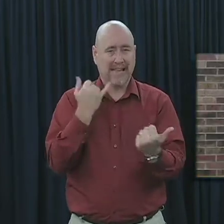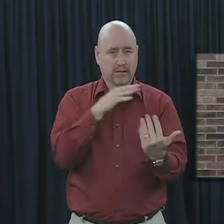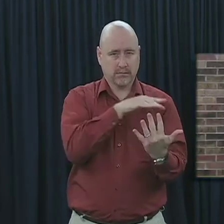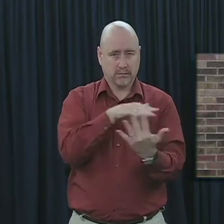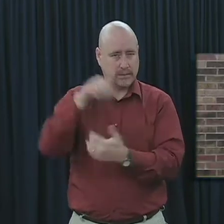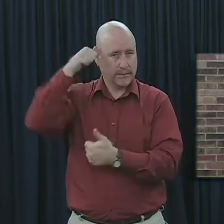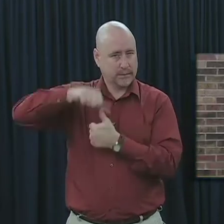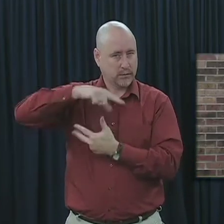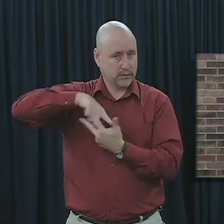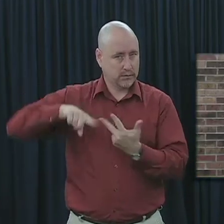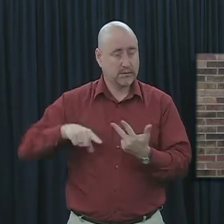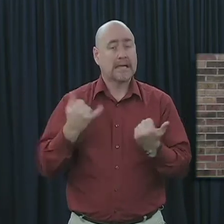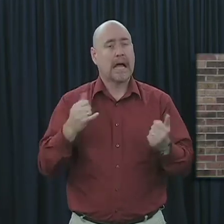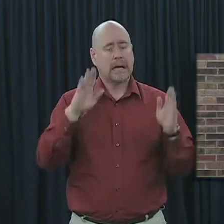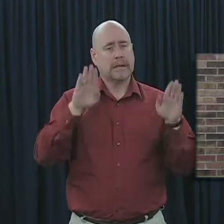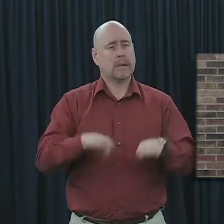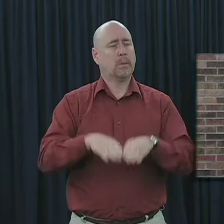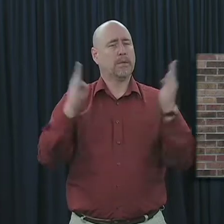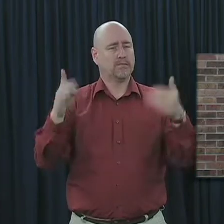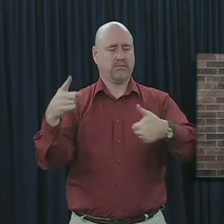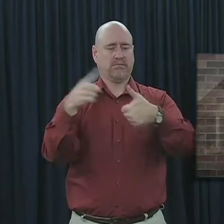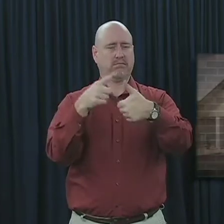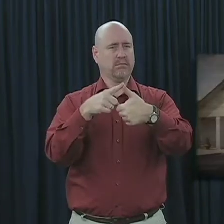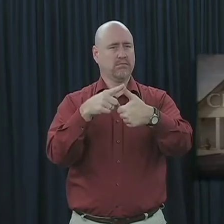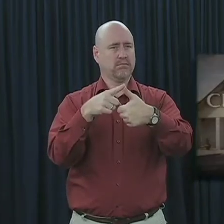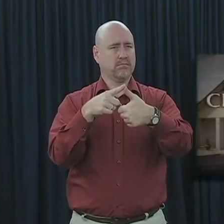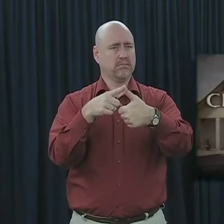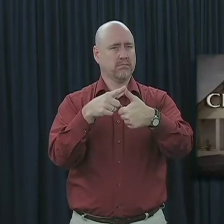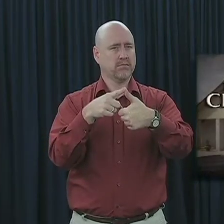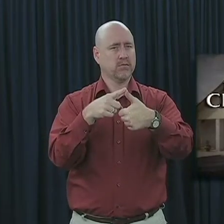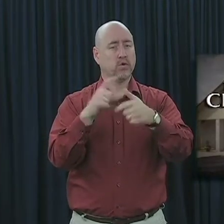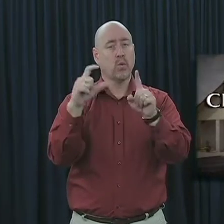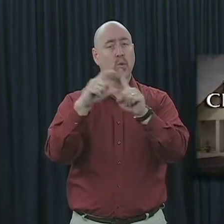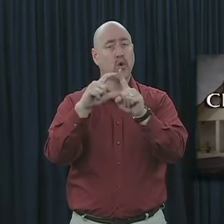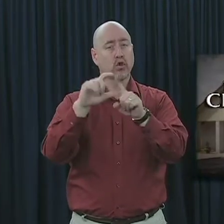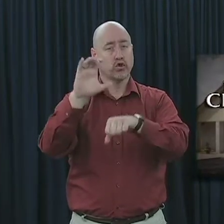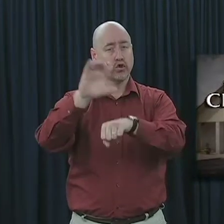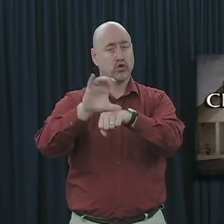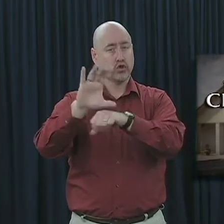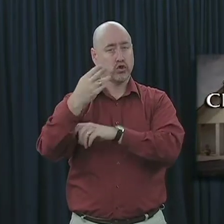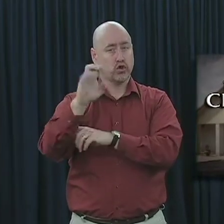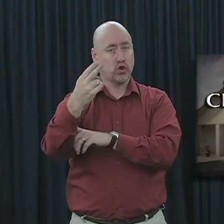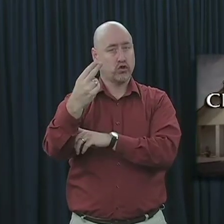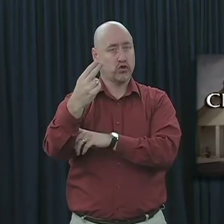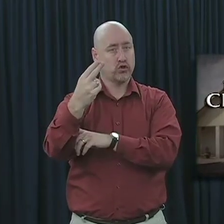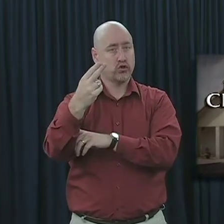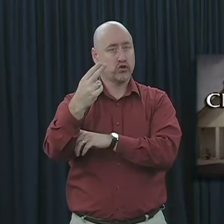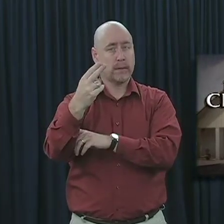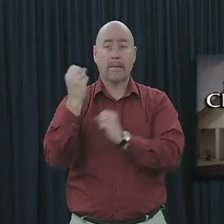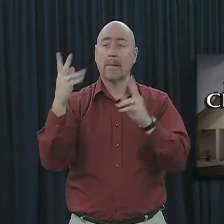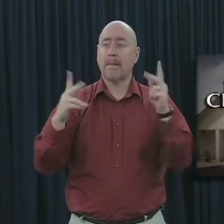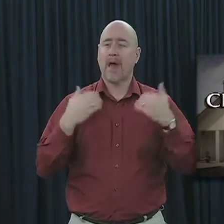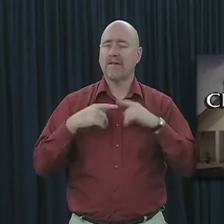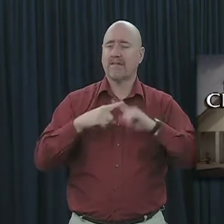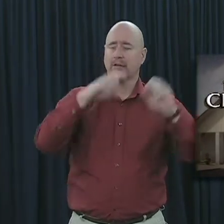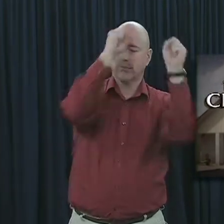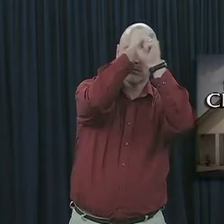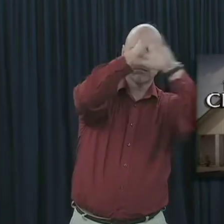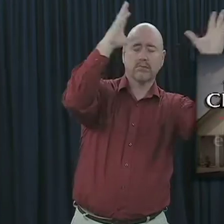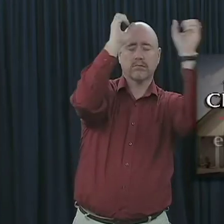let's turn our attention to our first question. The word church brings to mind many things for many people. But the Greek